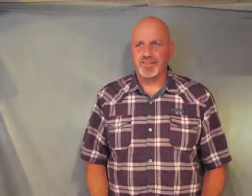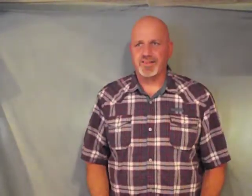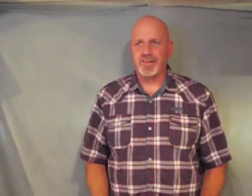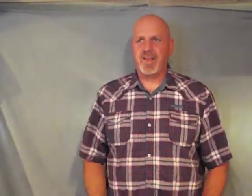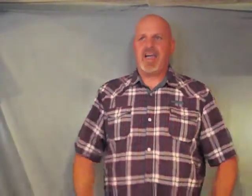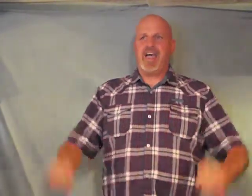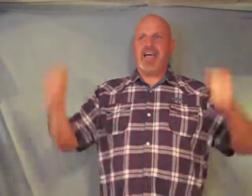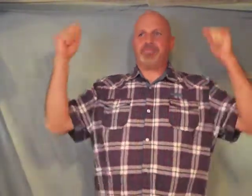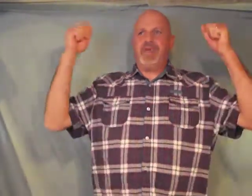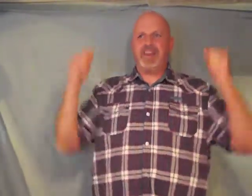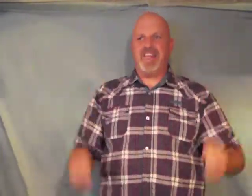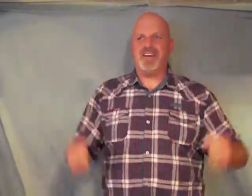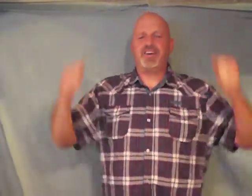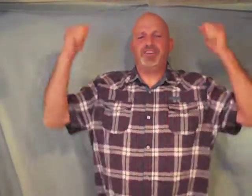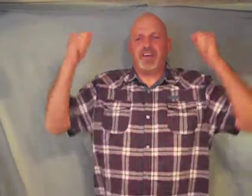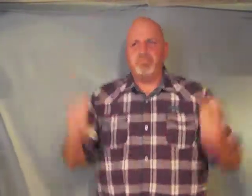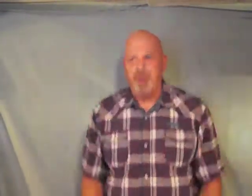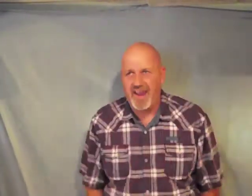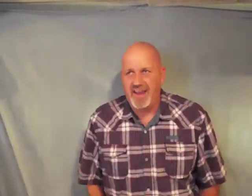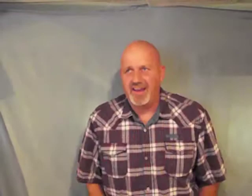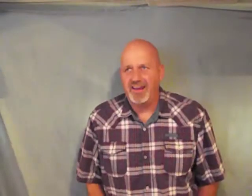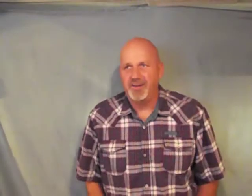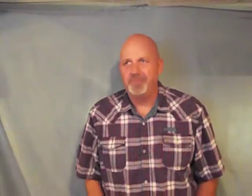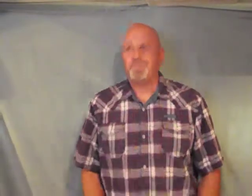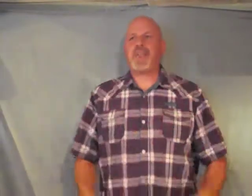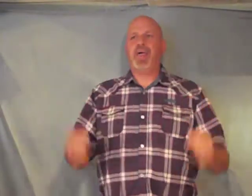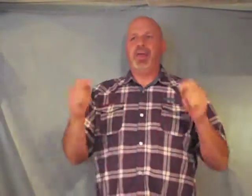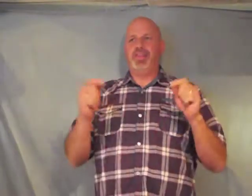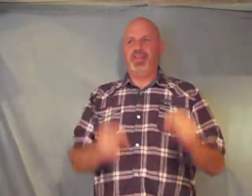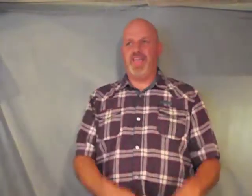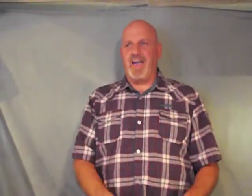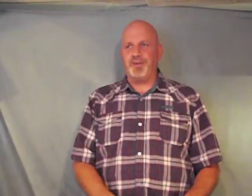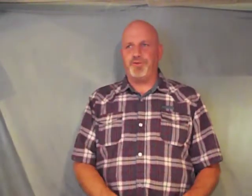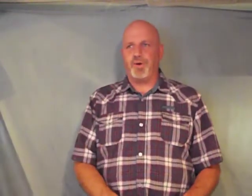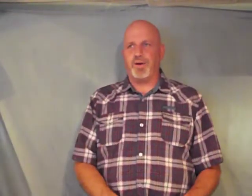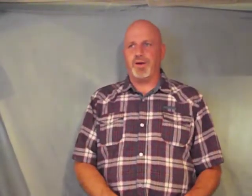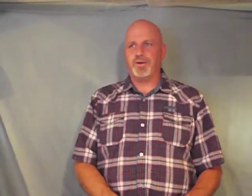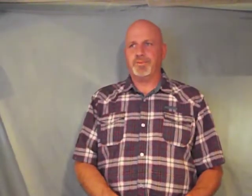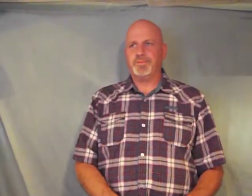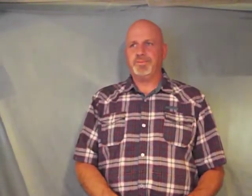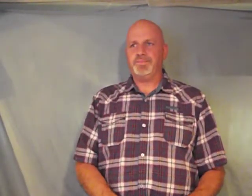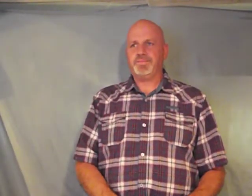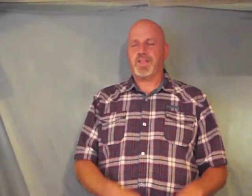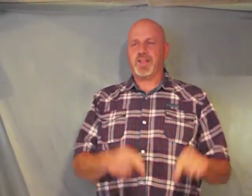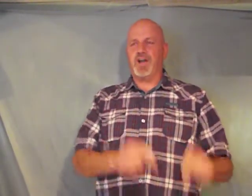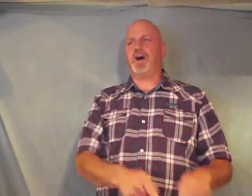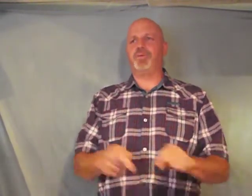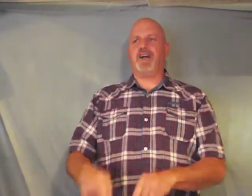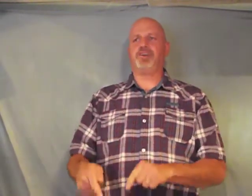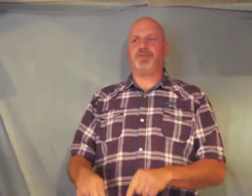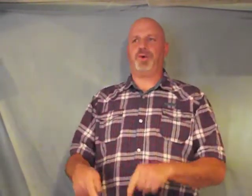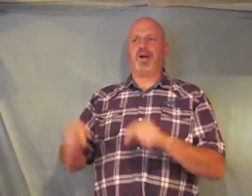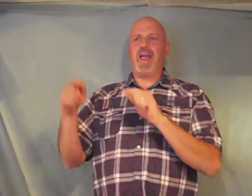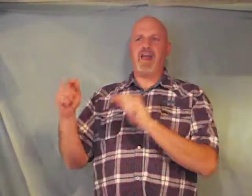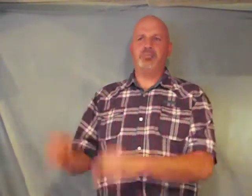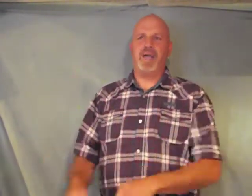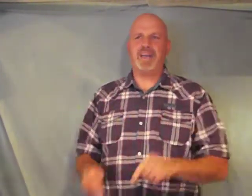has been given to me therefore go therefore and make